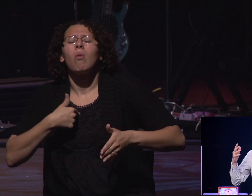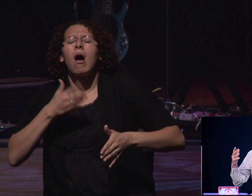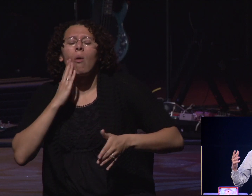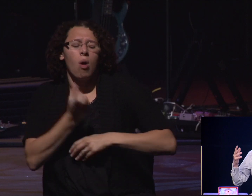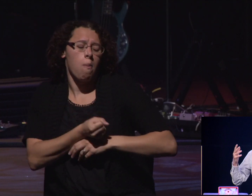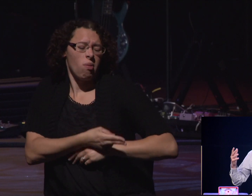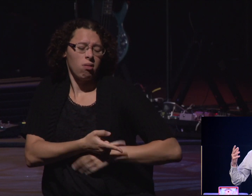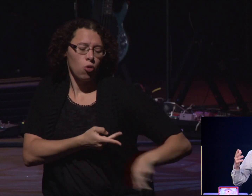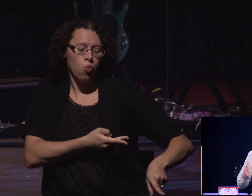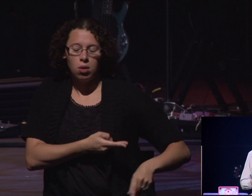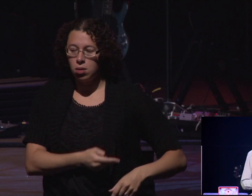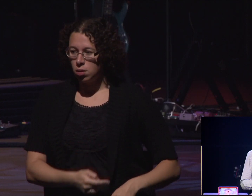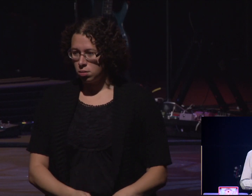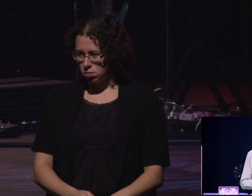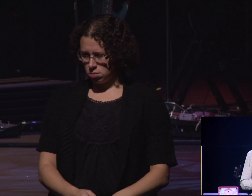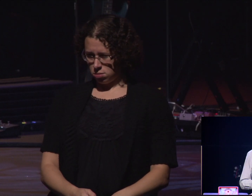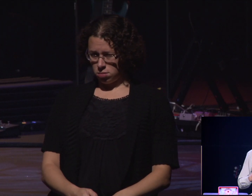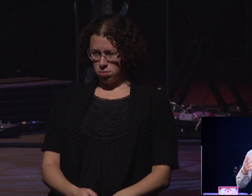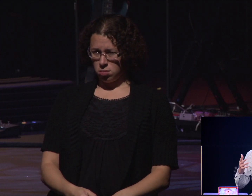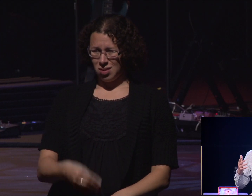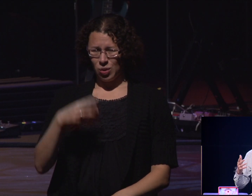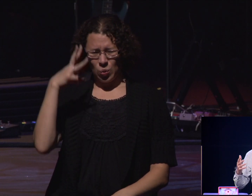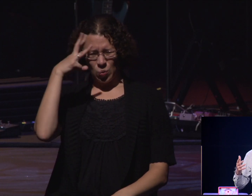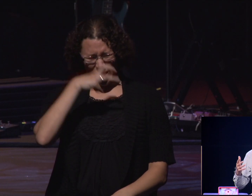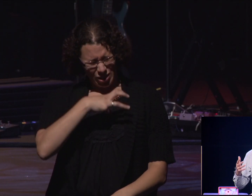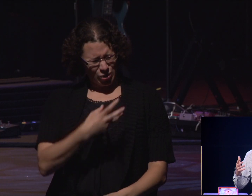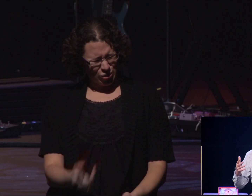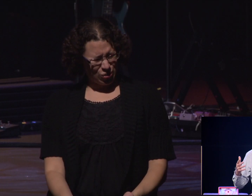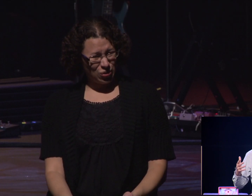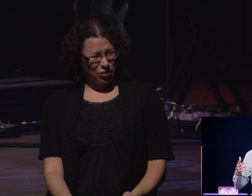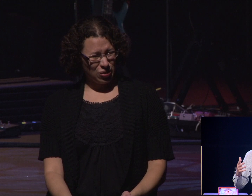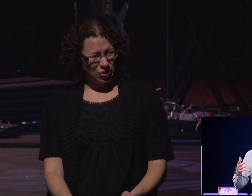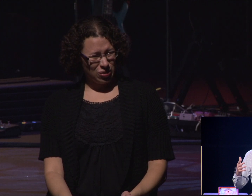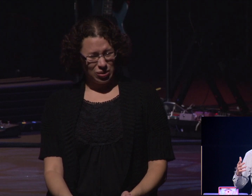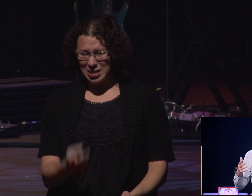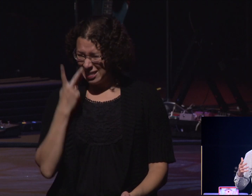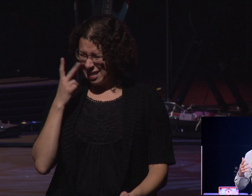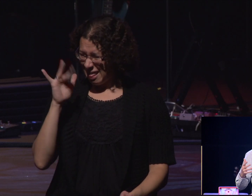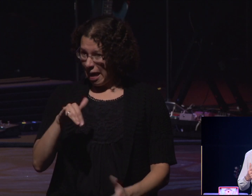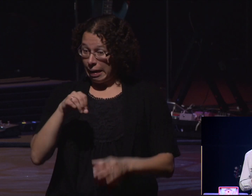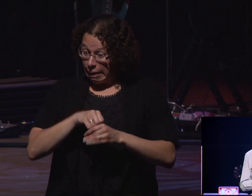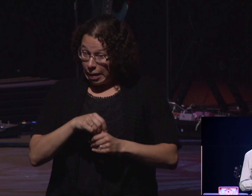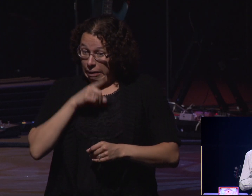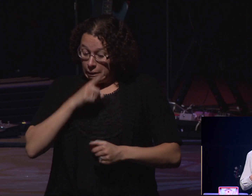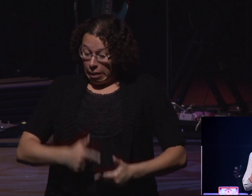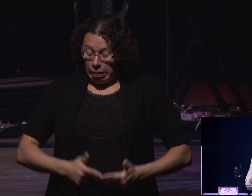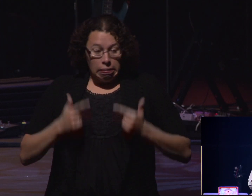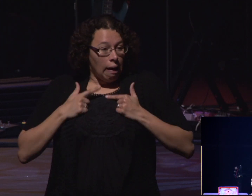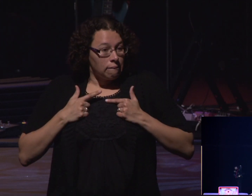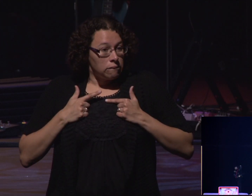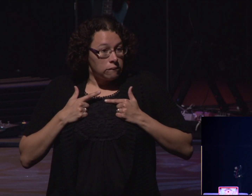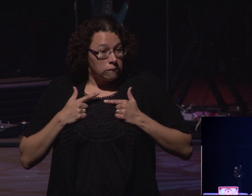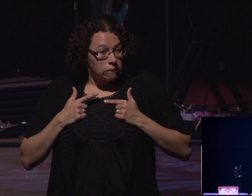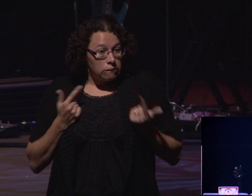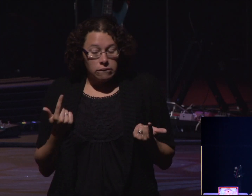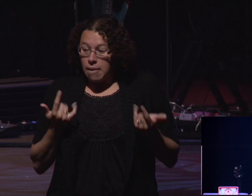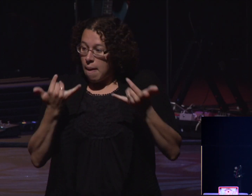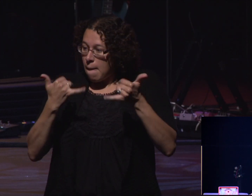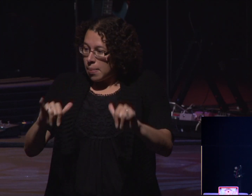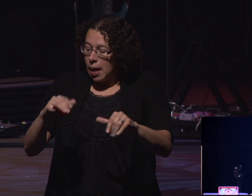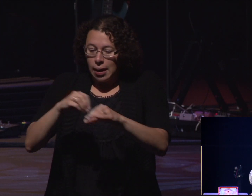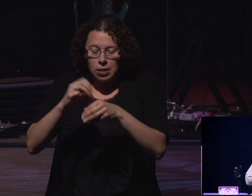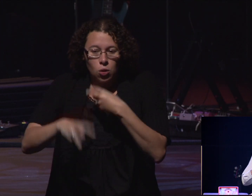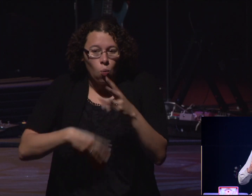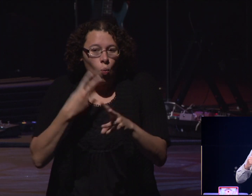own terms. It's just really weird how we do that, but you've seen it, haven't you? We play games with the world and we play games with